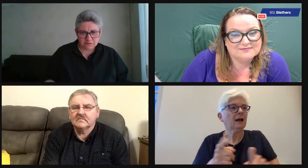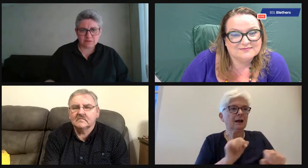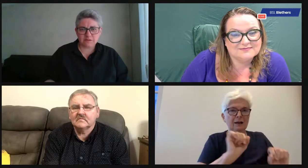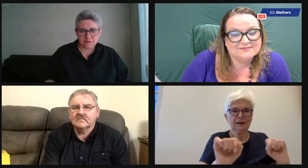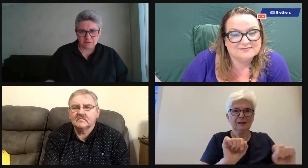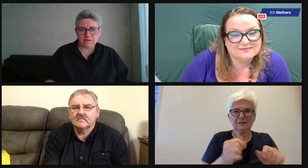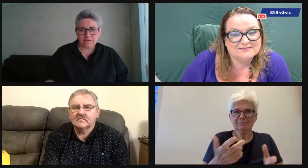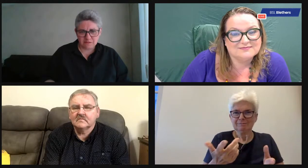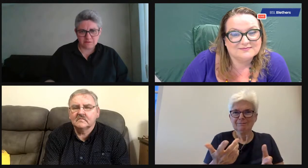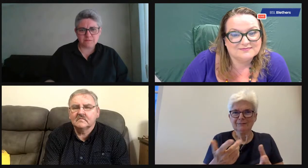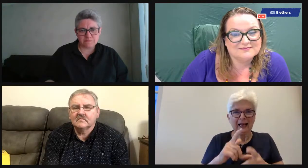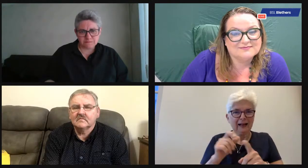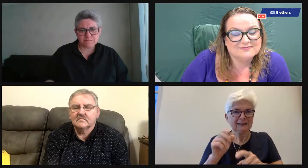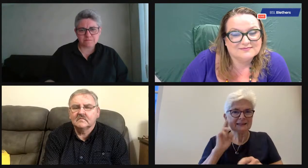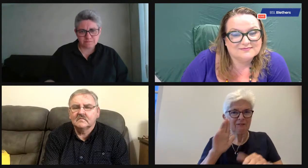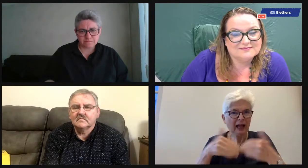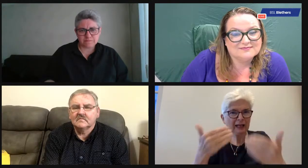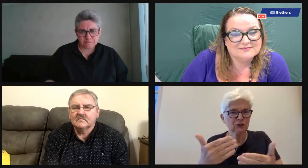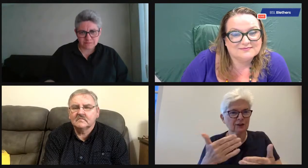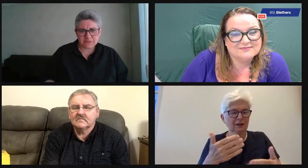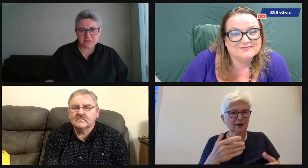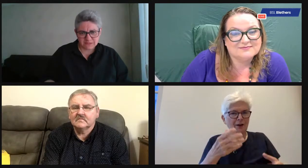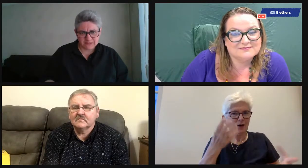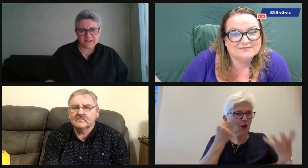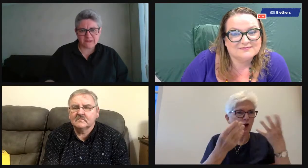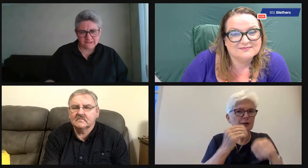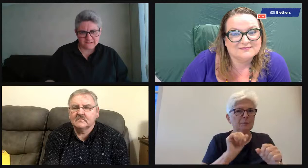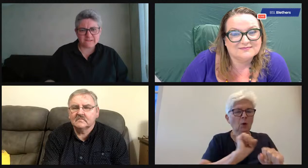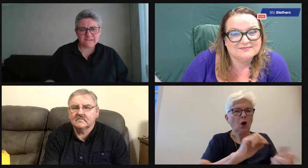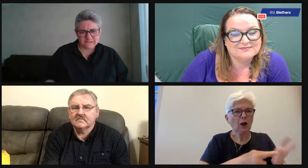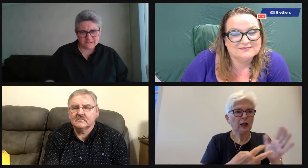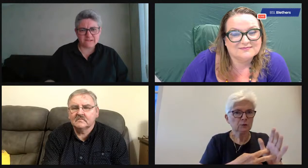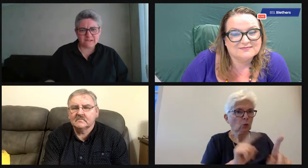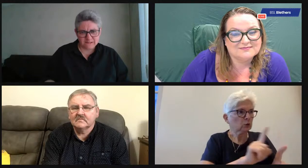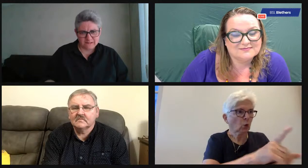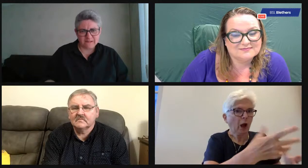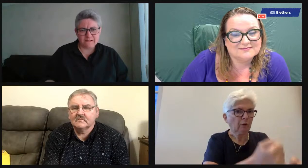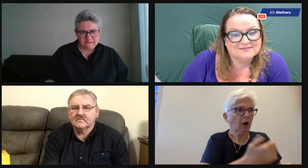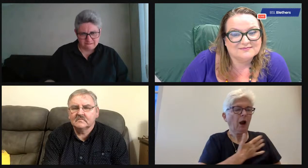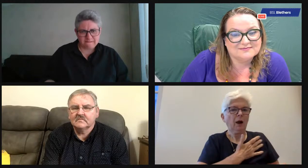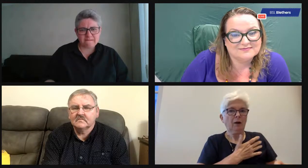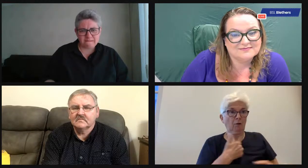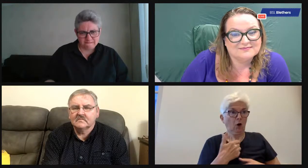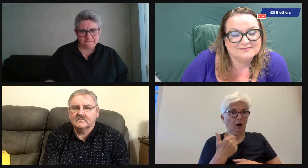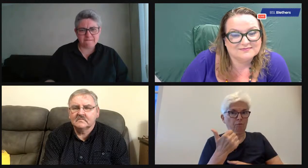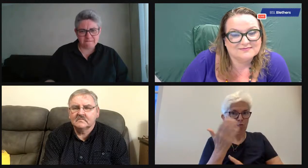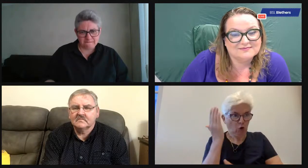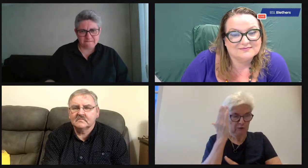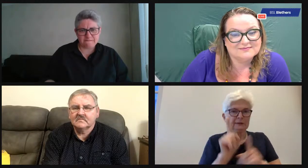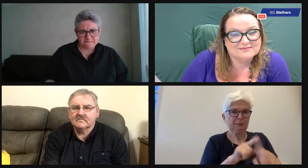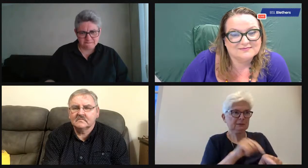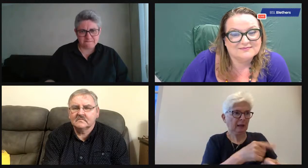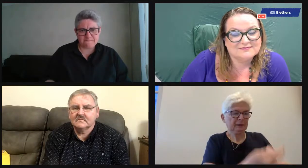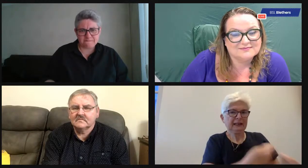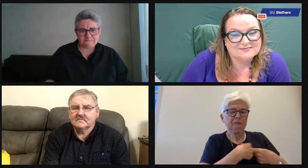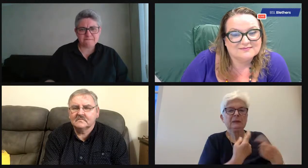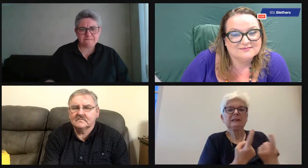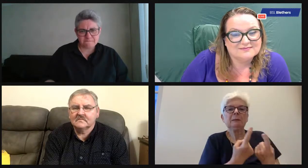maybe the BDA or SENSE or Deaf Action. You can learn about organisations and what they